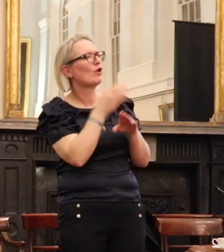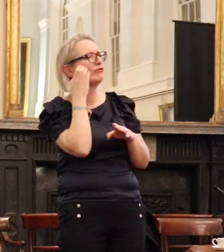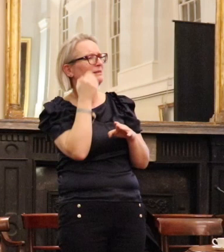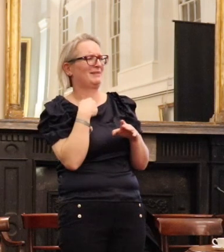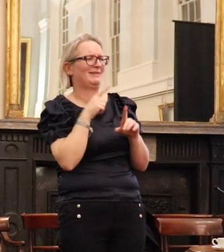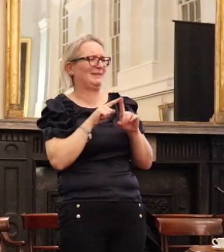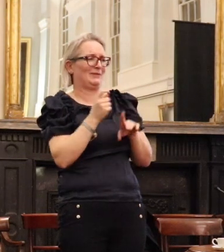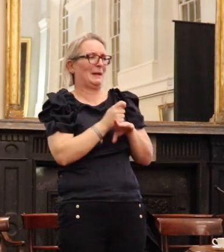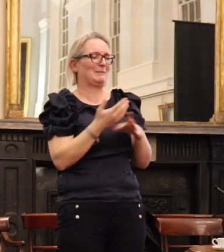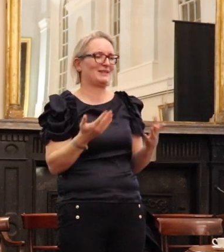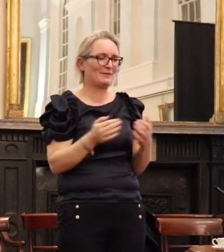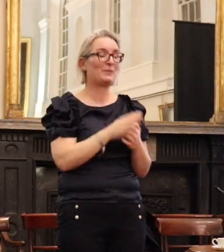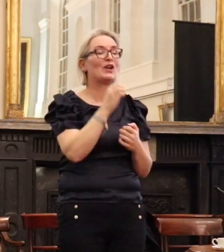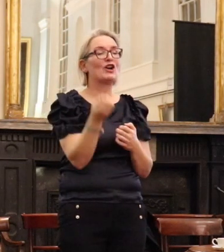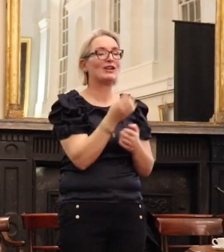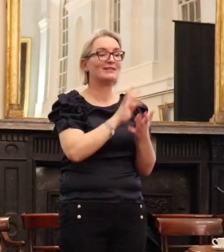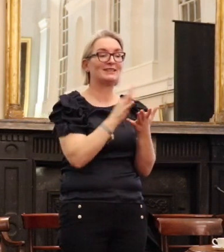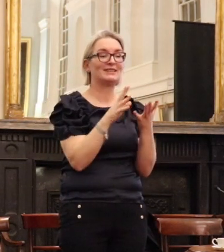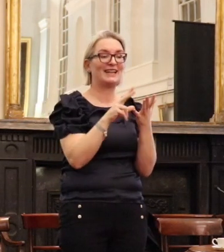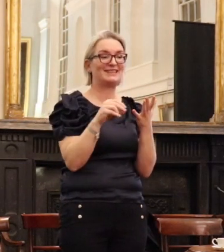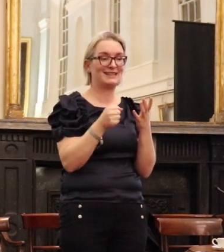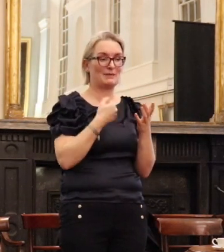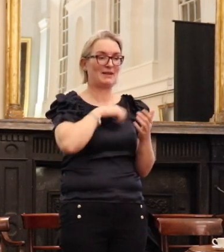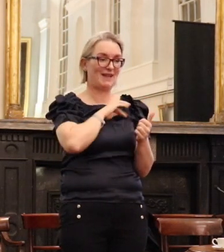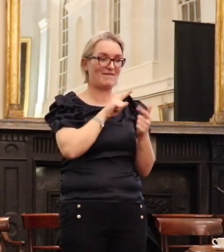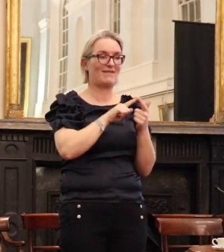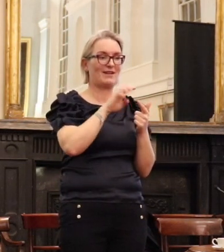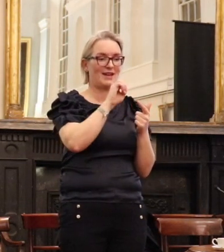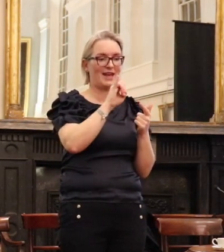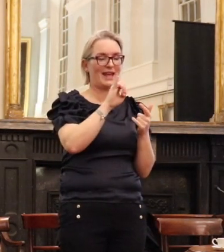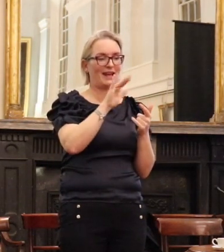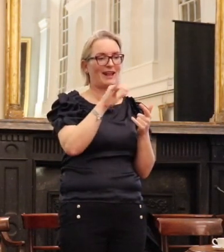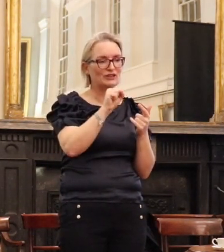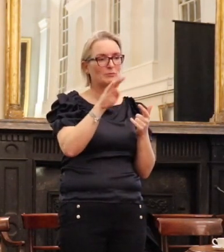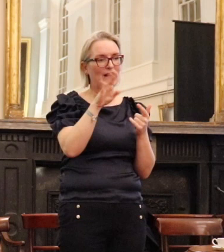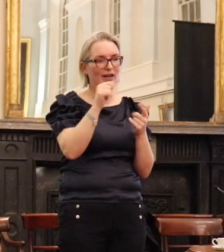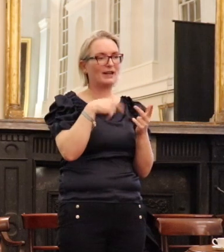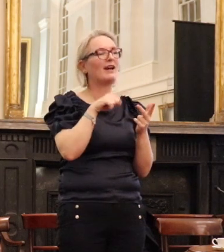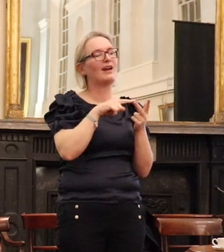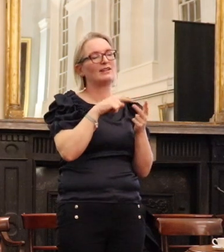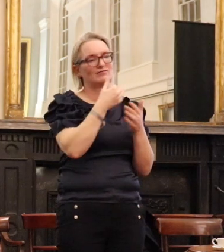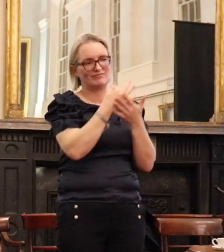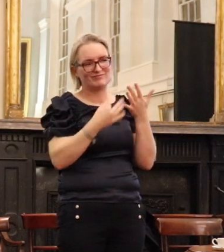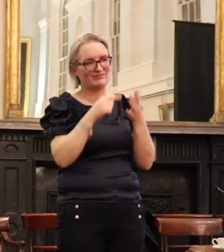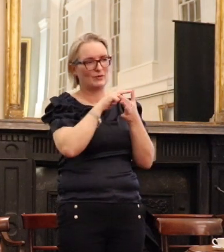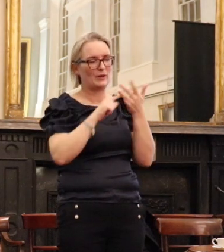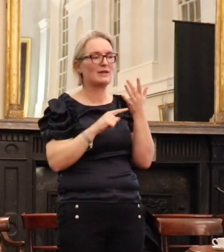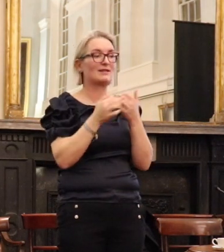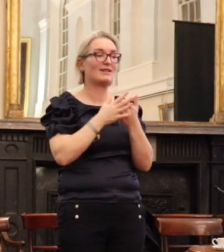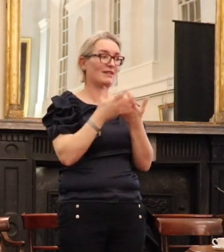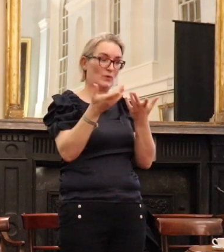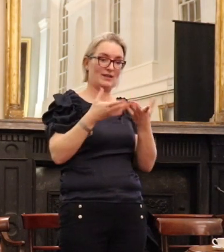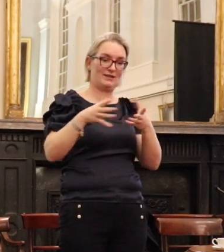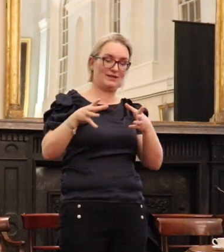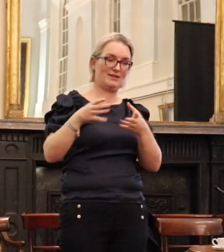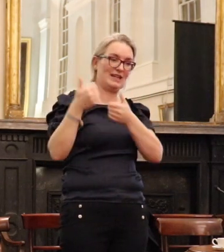Anyway, in the early 80s, my staff and Eilish Byron, Aidan Conlon was here, and a bunch of others, effectively inherited that little